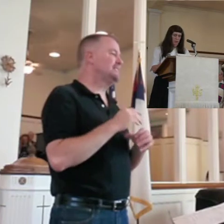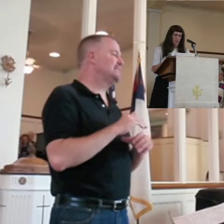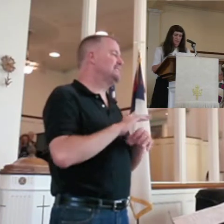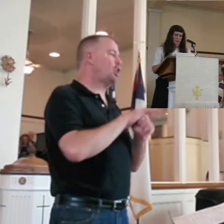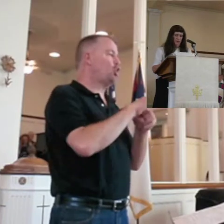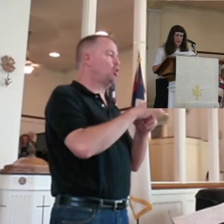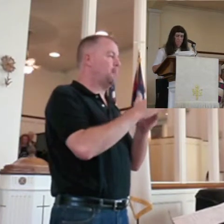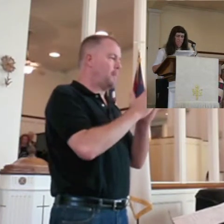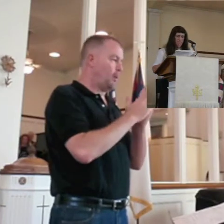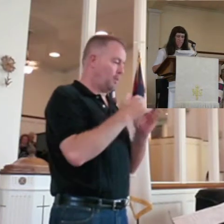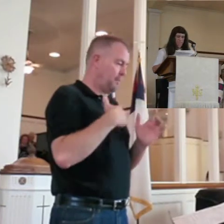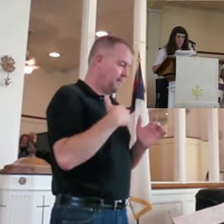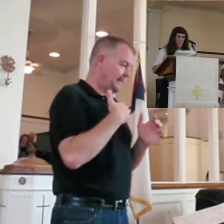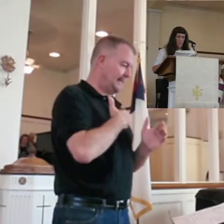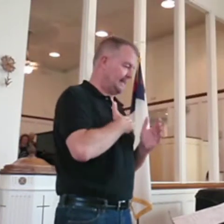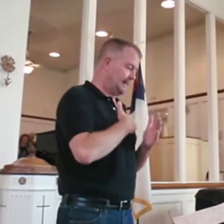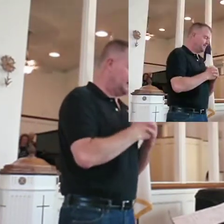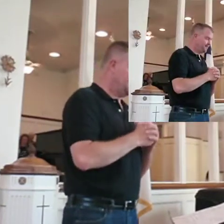Will you pray with me, please?